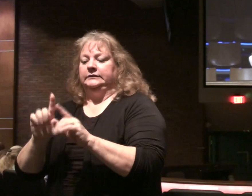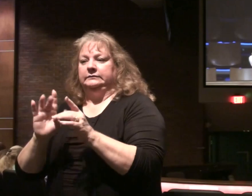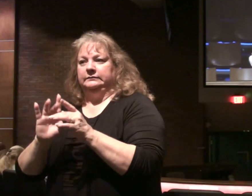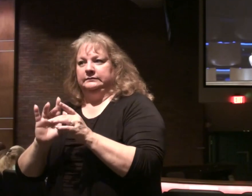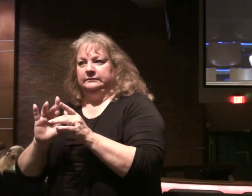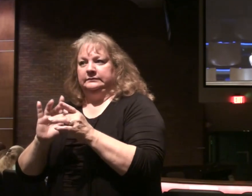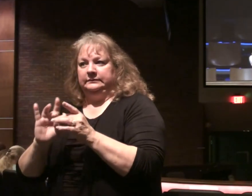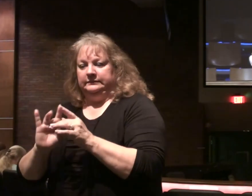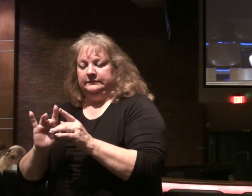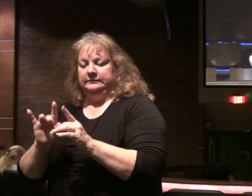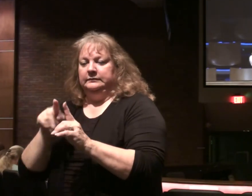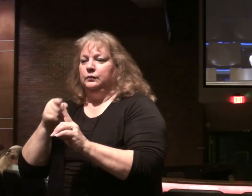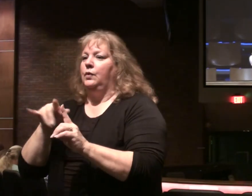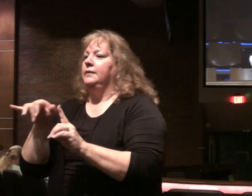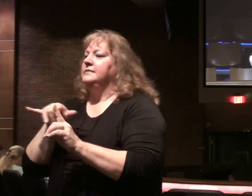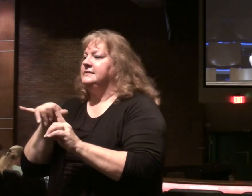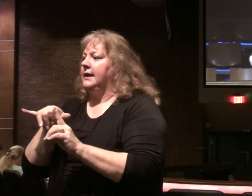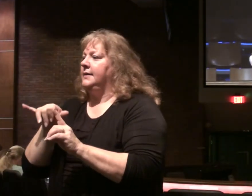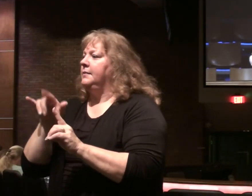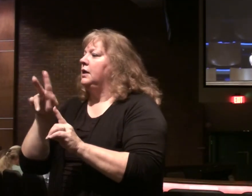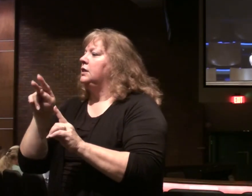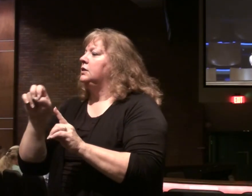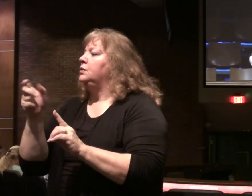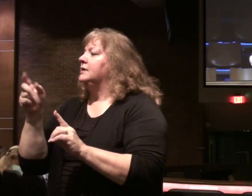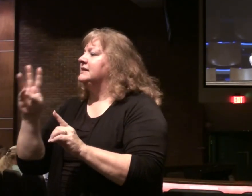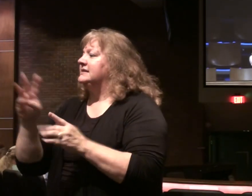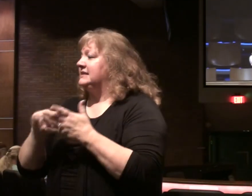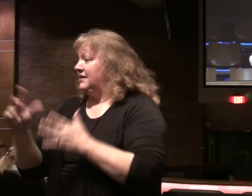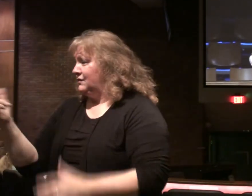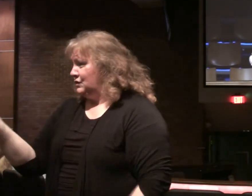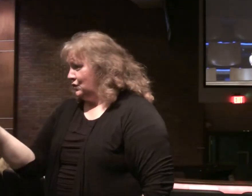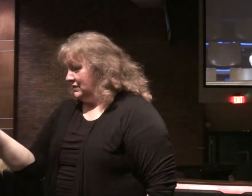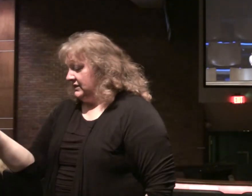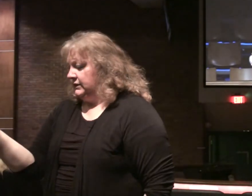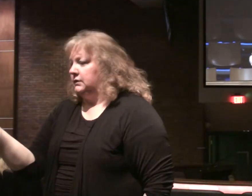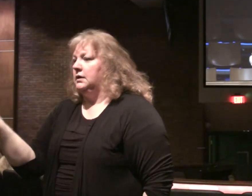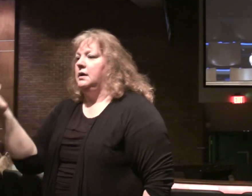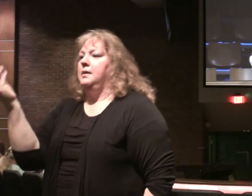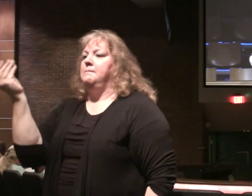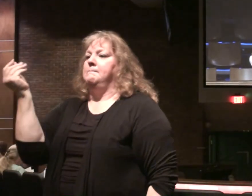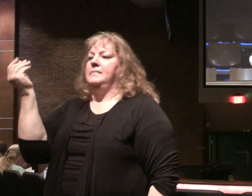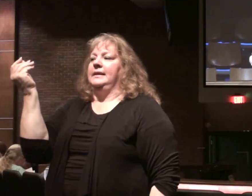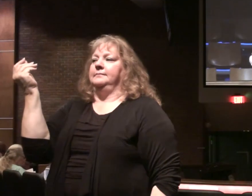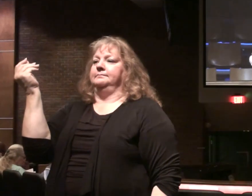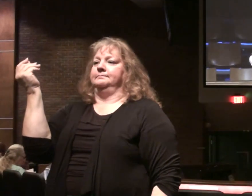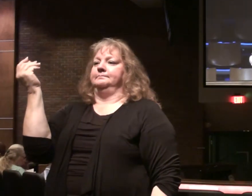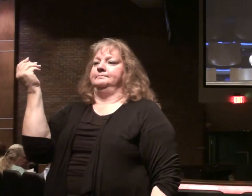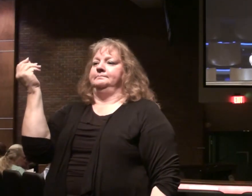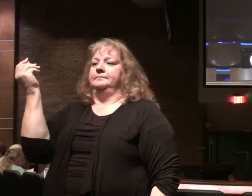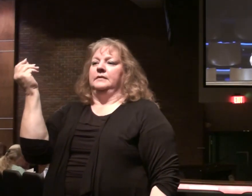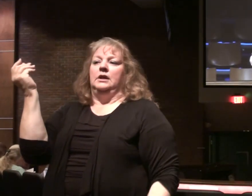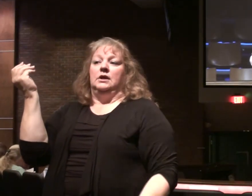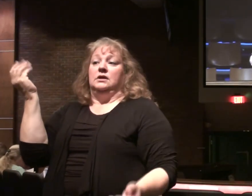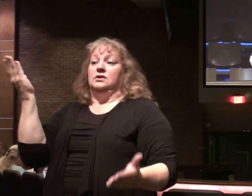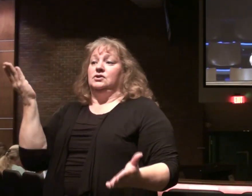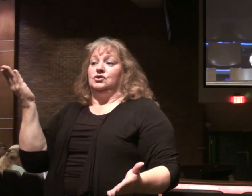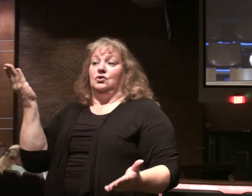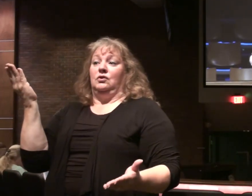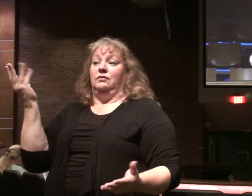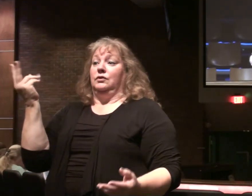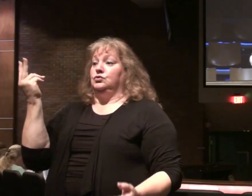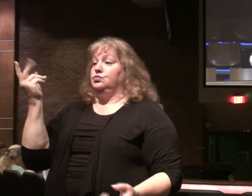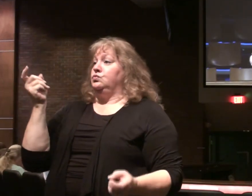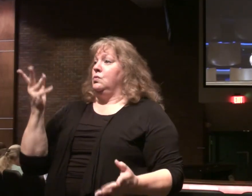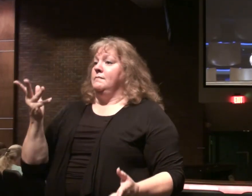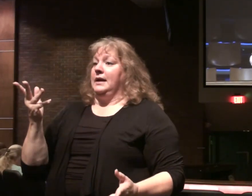But same basic point. Luke 16 verse 13. The context here is money. No servant can serve two masters.